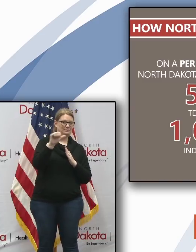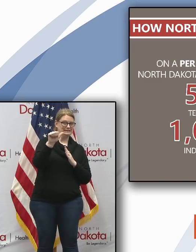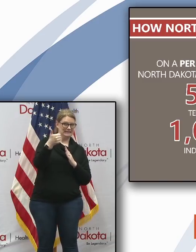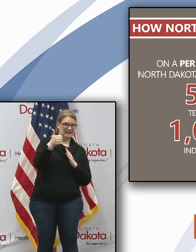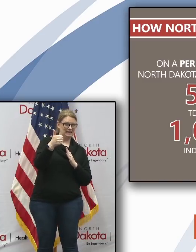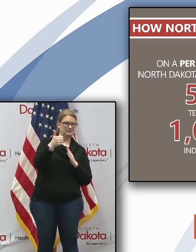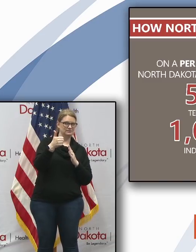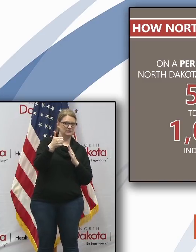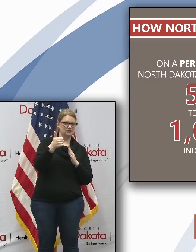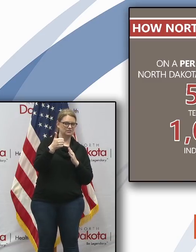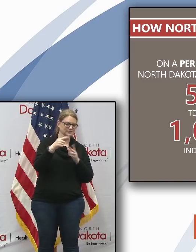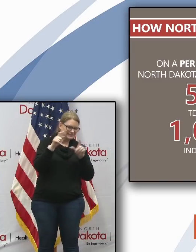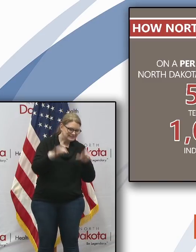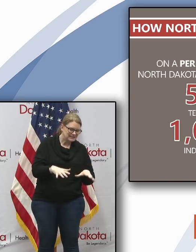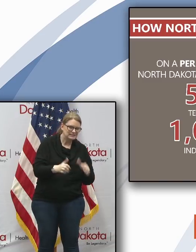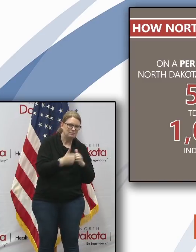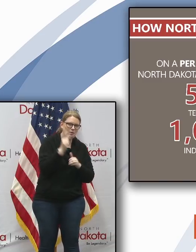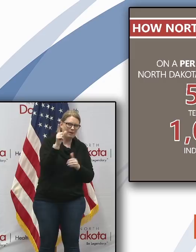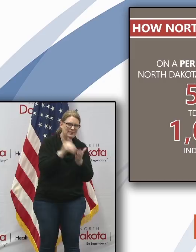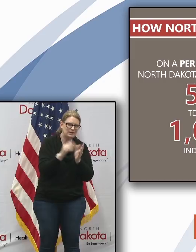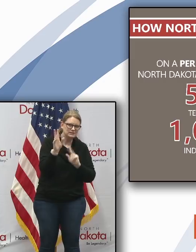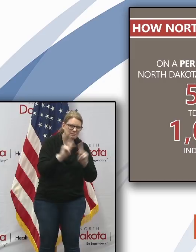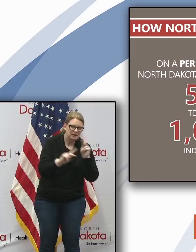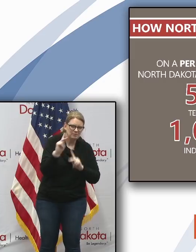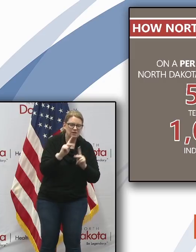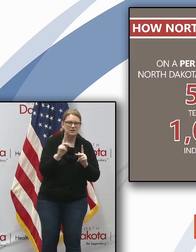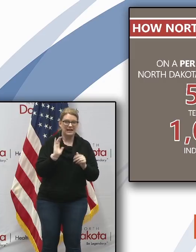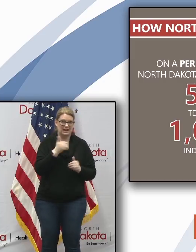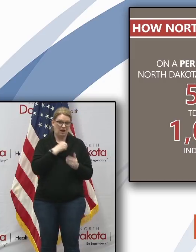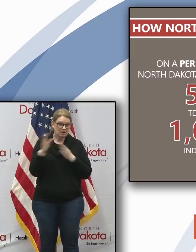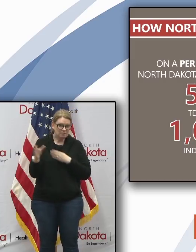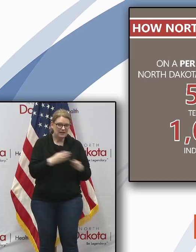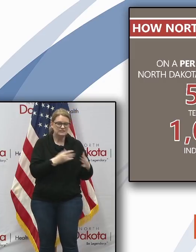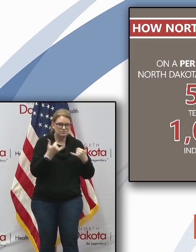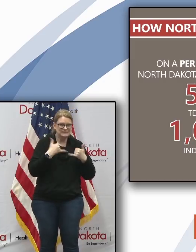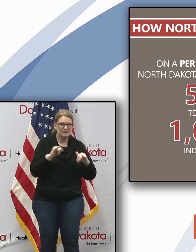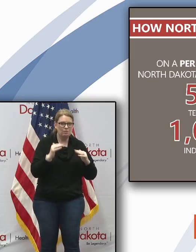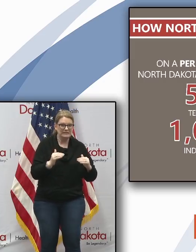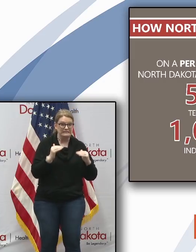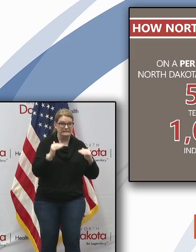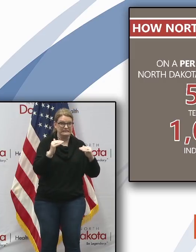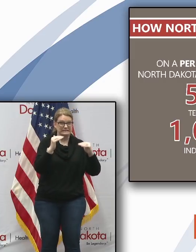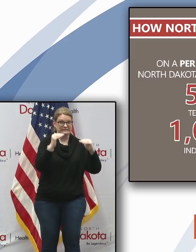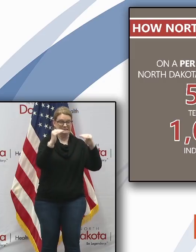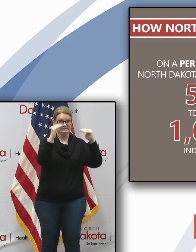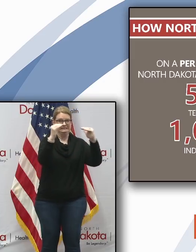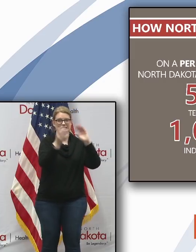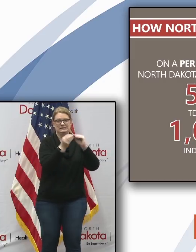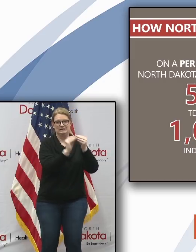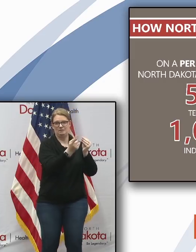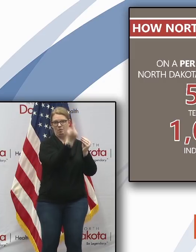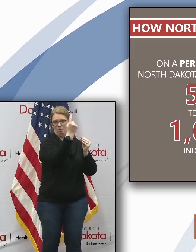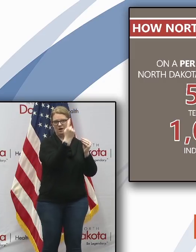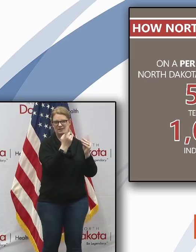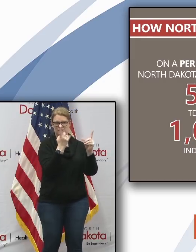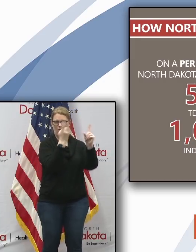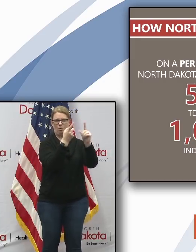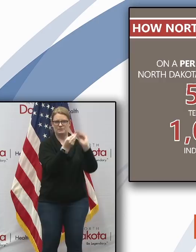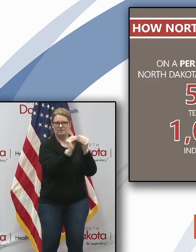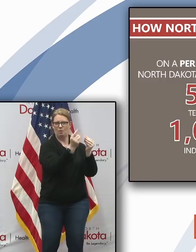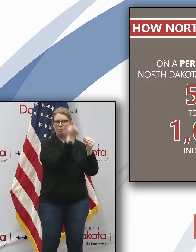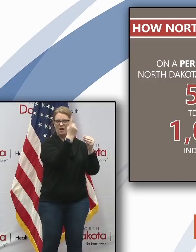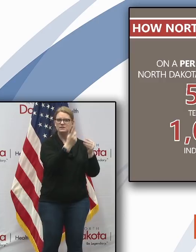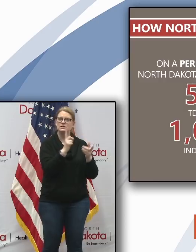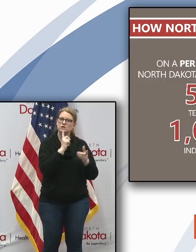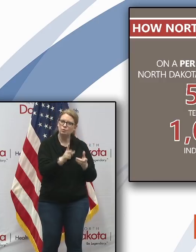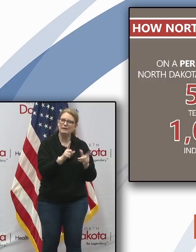with the plans that we got in place we want to stay in the top 10 and keep moving up towards number one in terms of really doing a great job on testing so